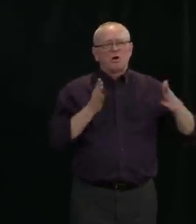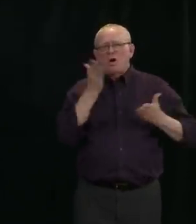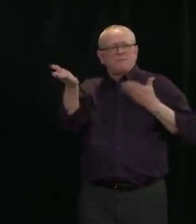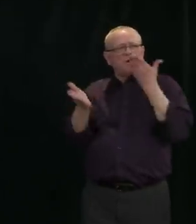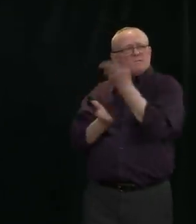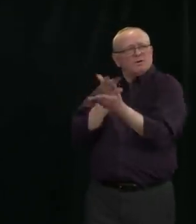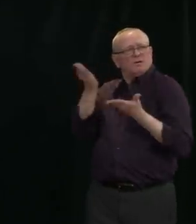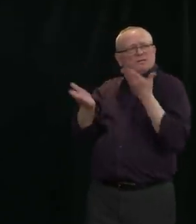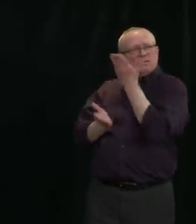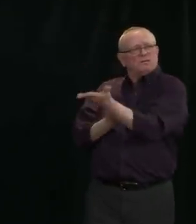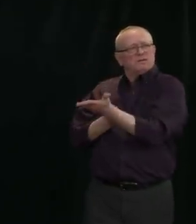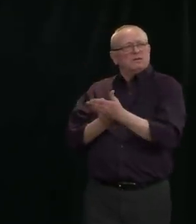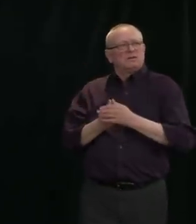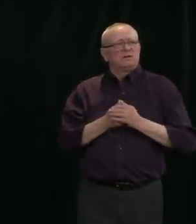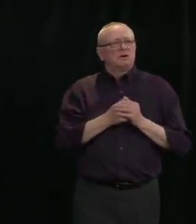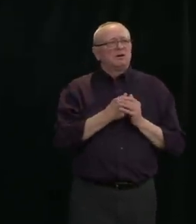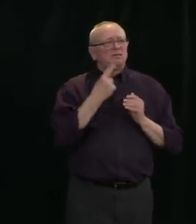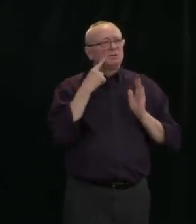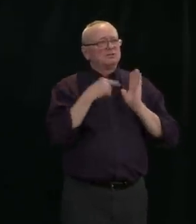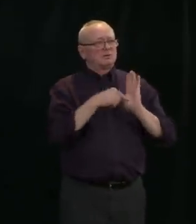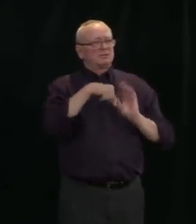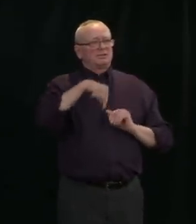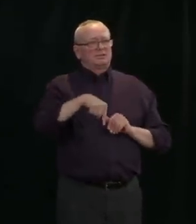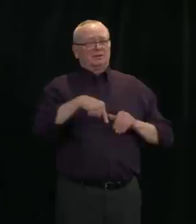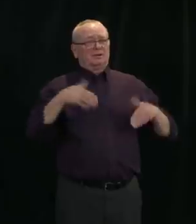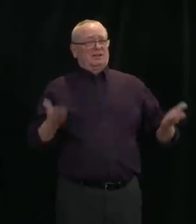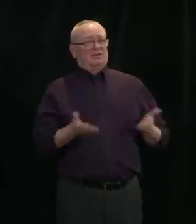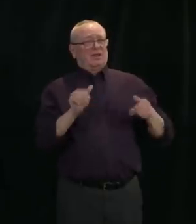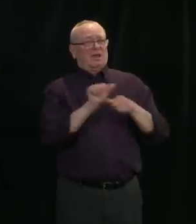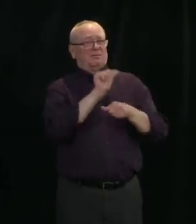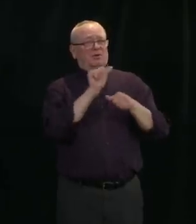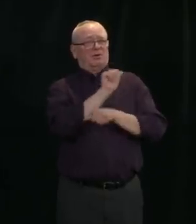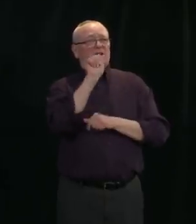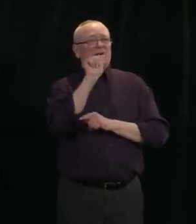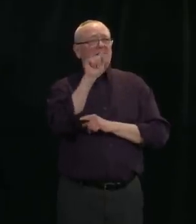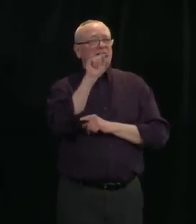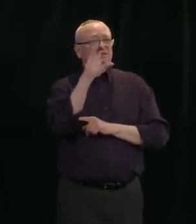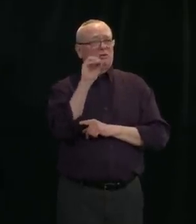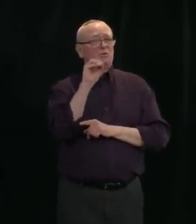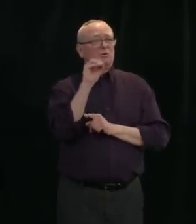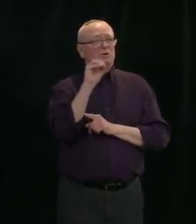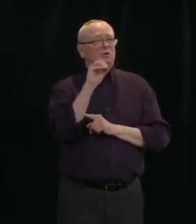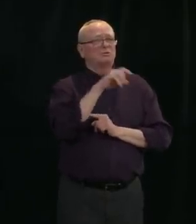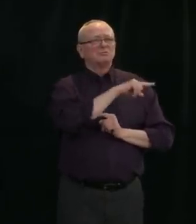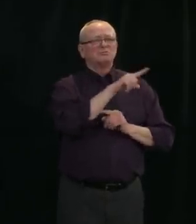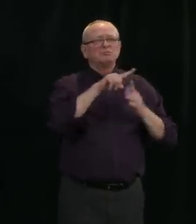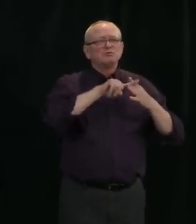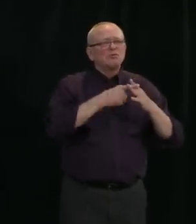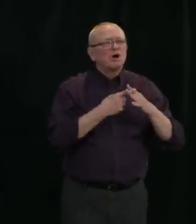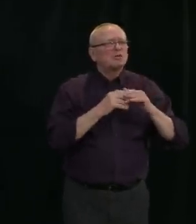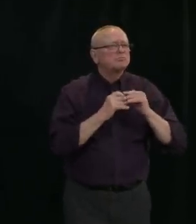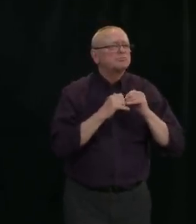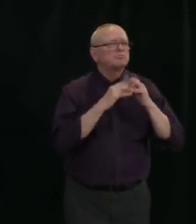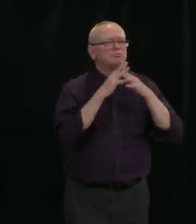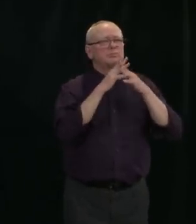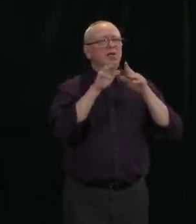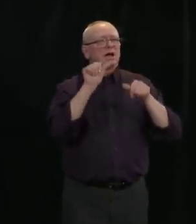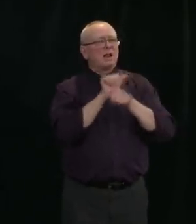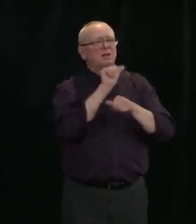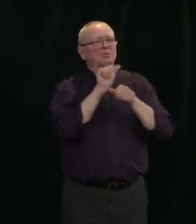in Alberta, that got its start providing trailers for the Defence Department and the oil patch, is now a diversified